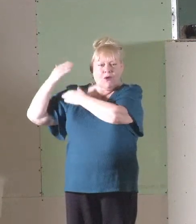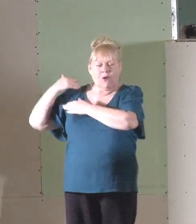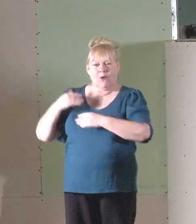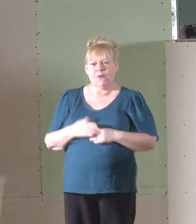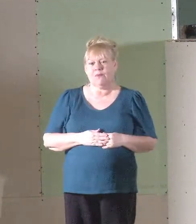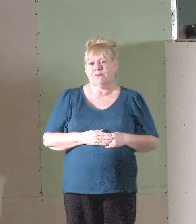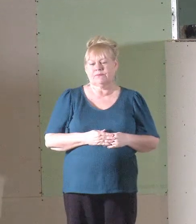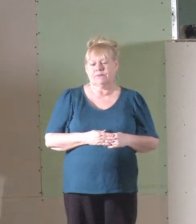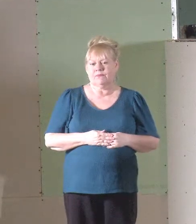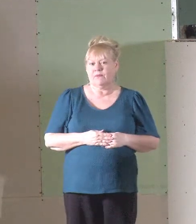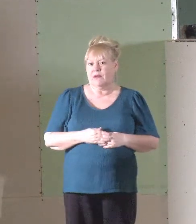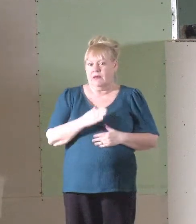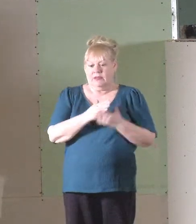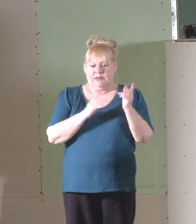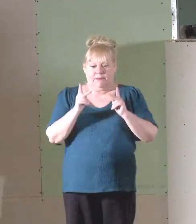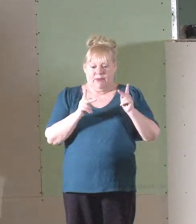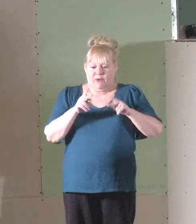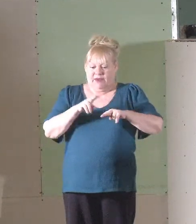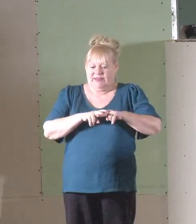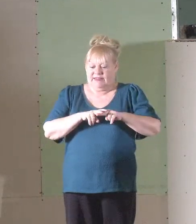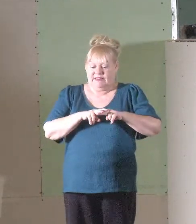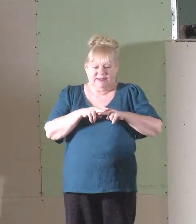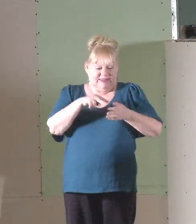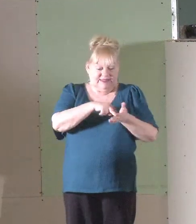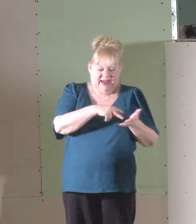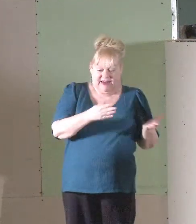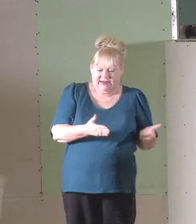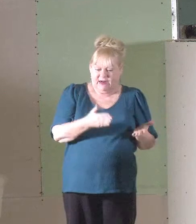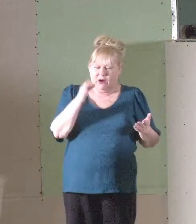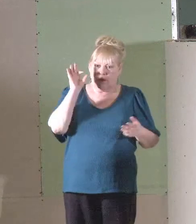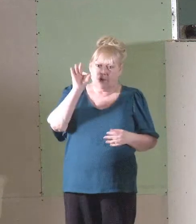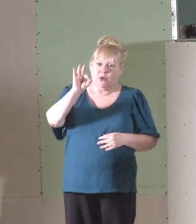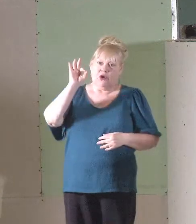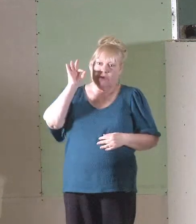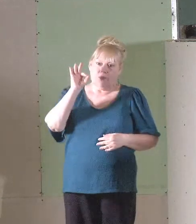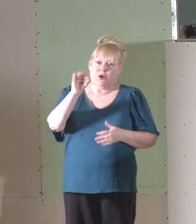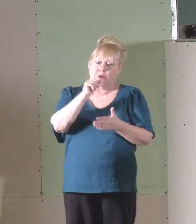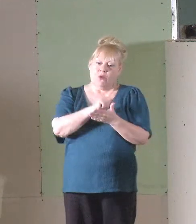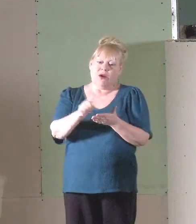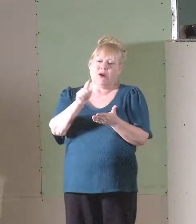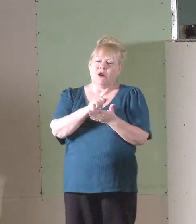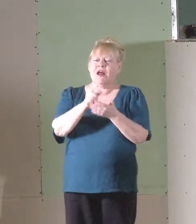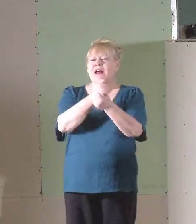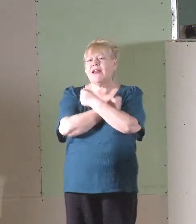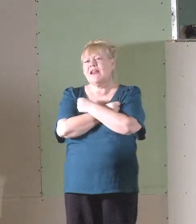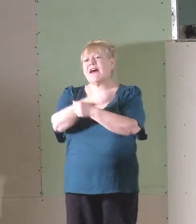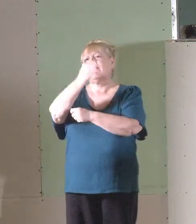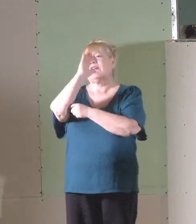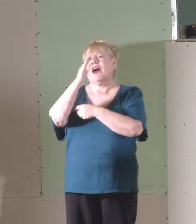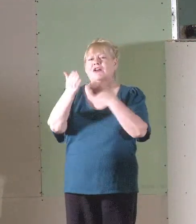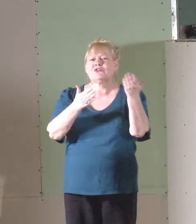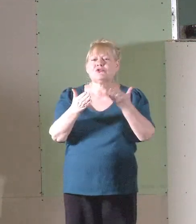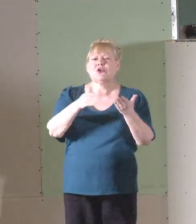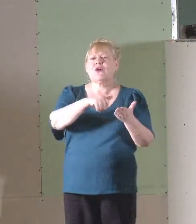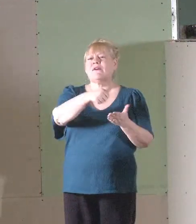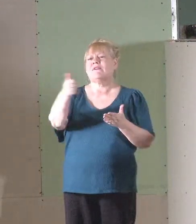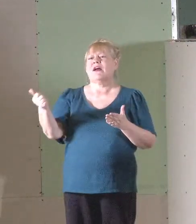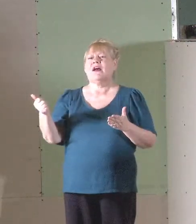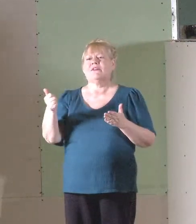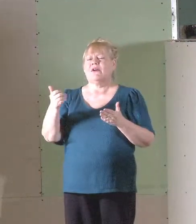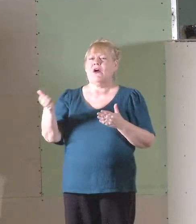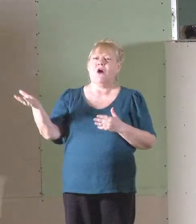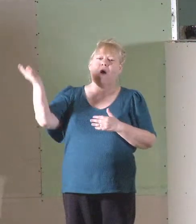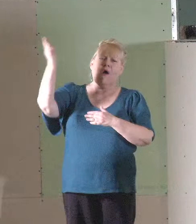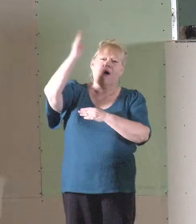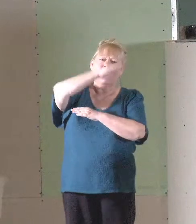See, somebody can stand up here week after week after week preaching, love God, love others, serve others all day long. We can